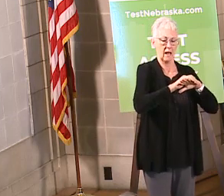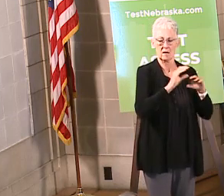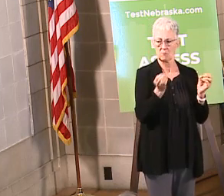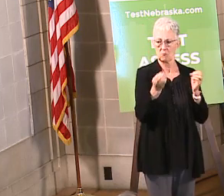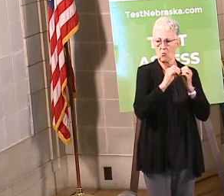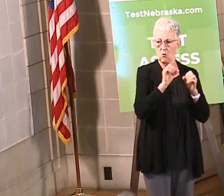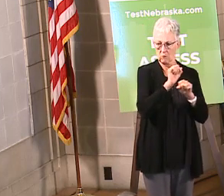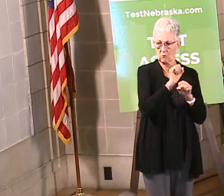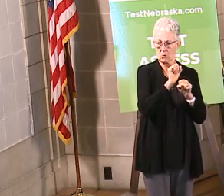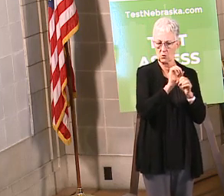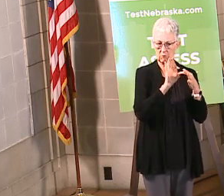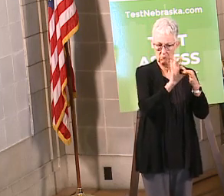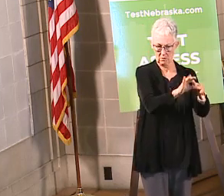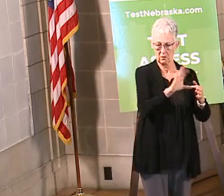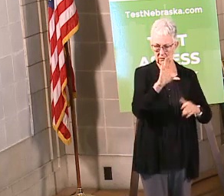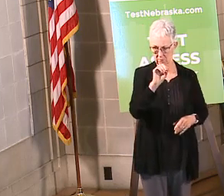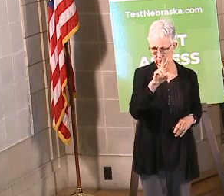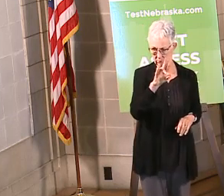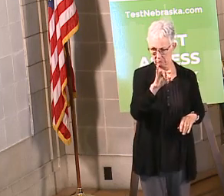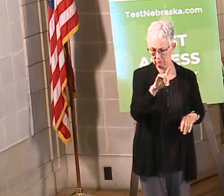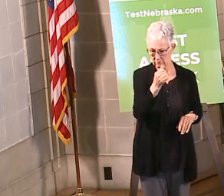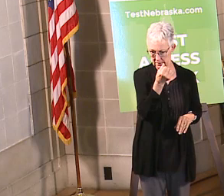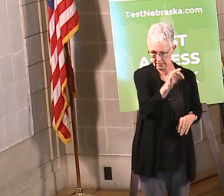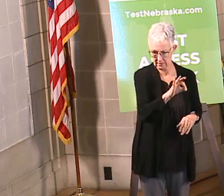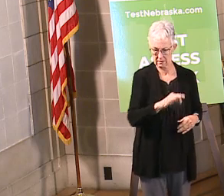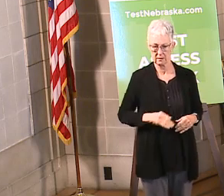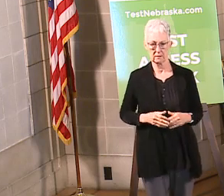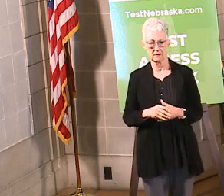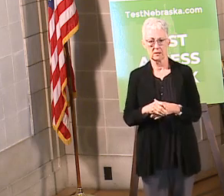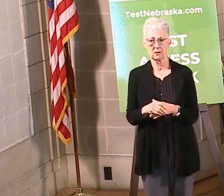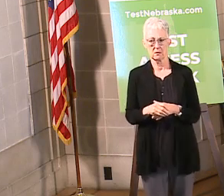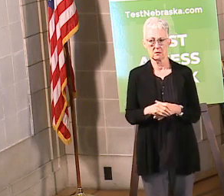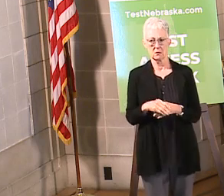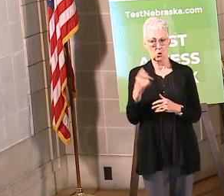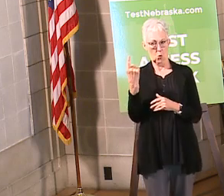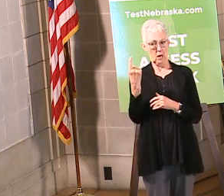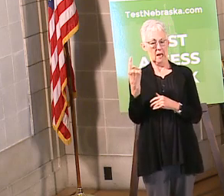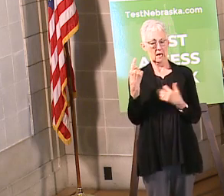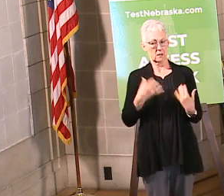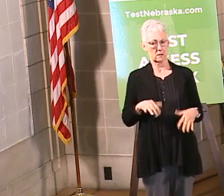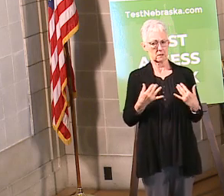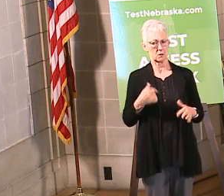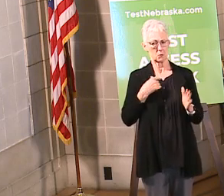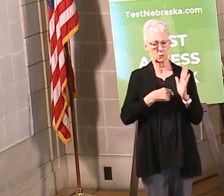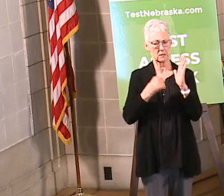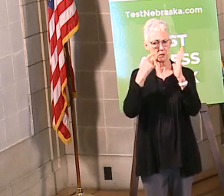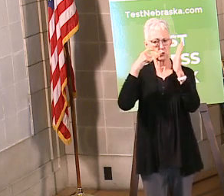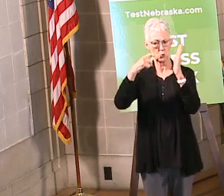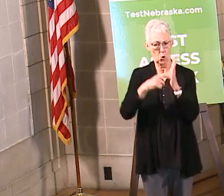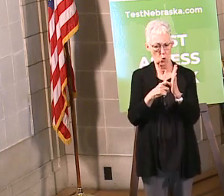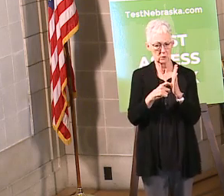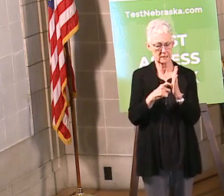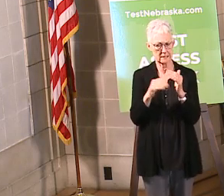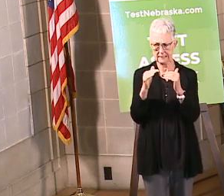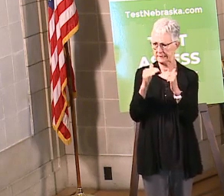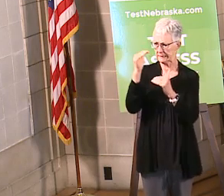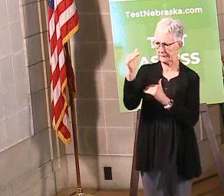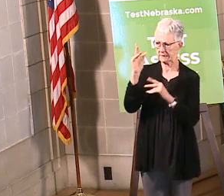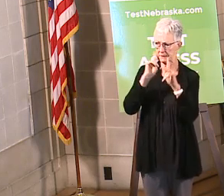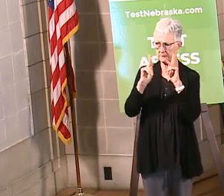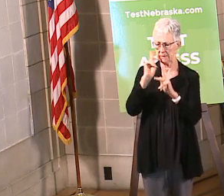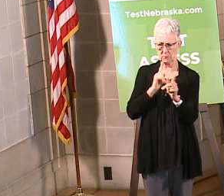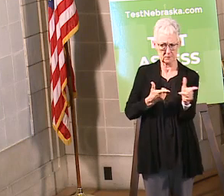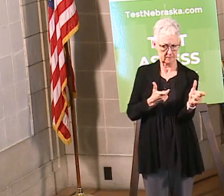One point of note that we've been tracking is excessive speeding. Since the directed health measure started on March 19th,